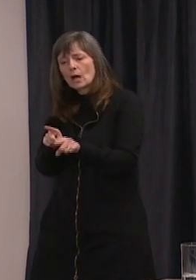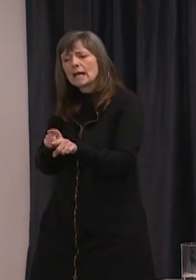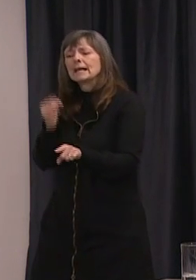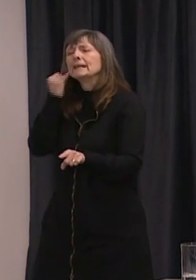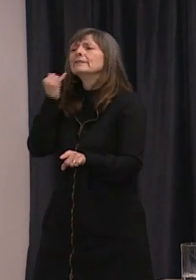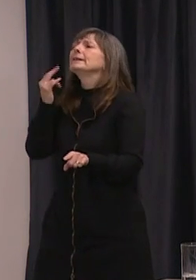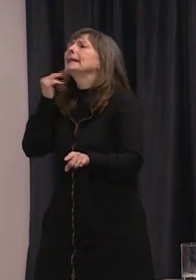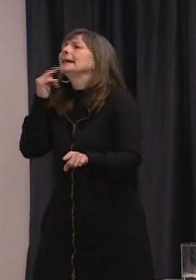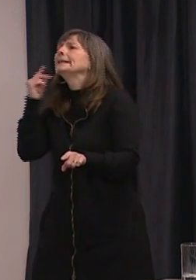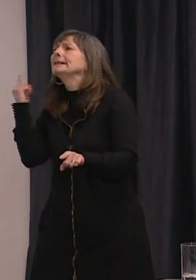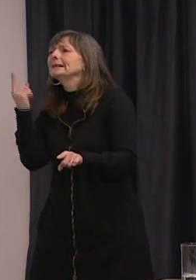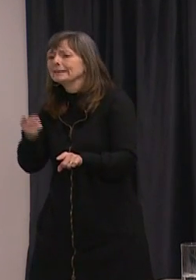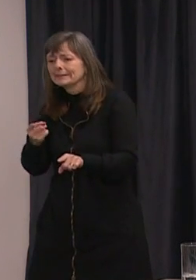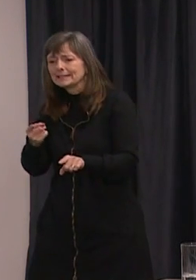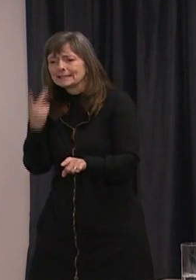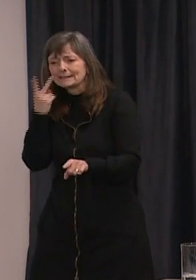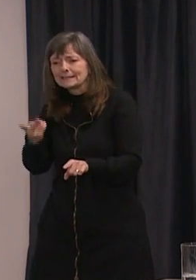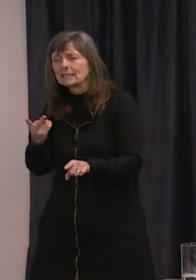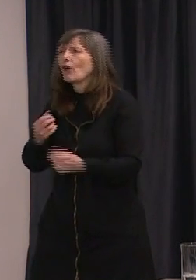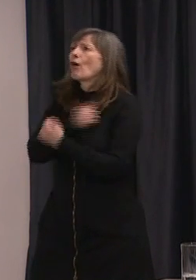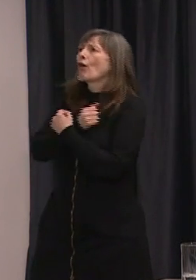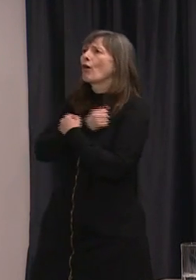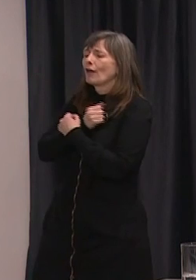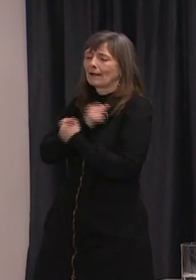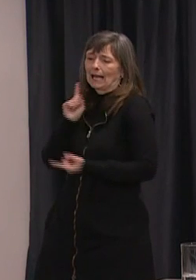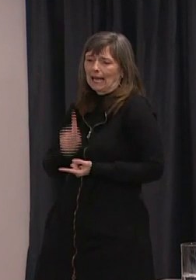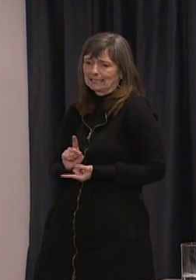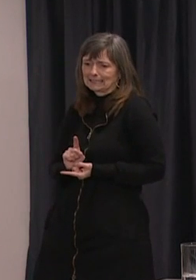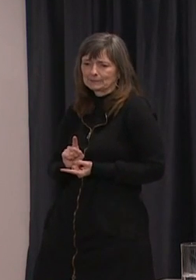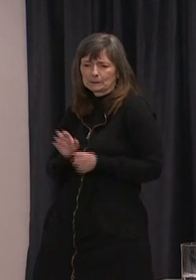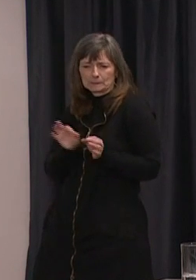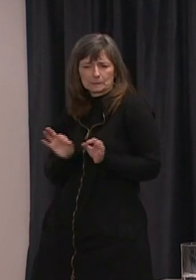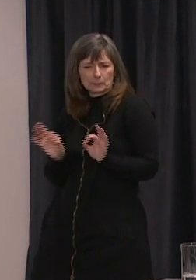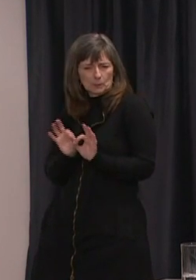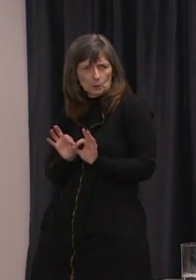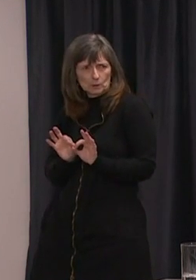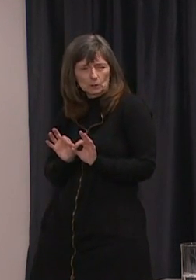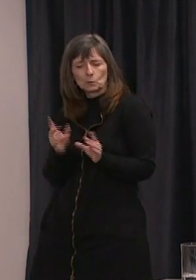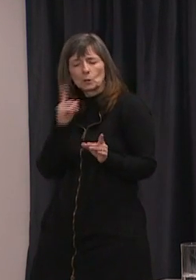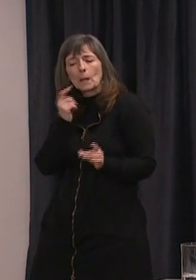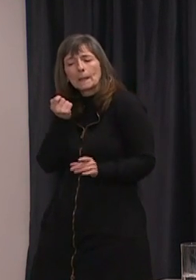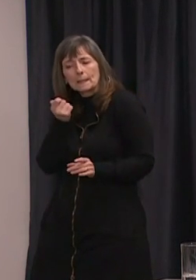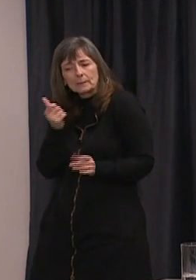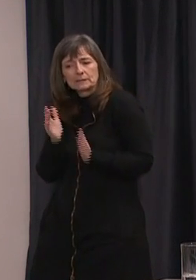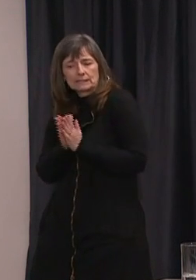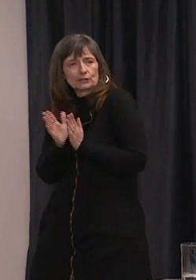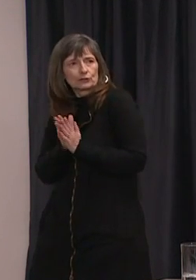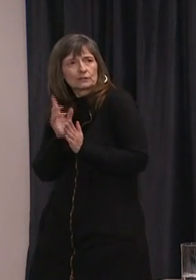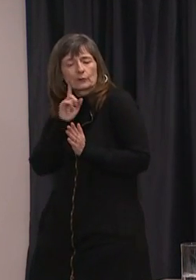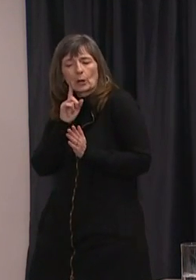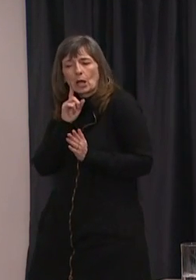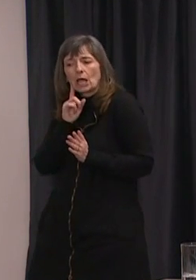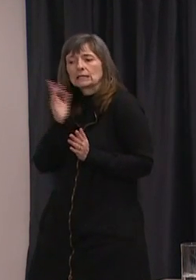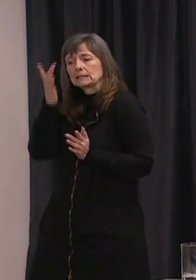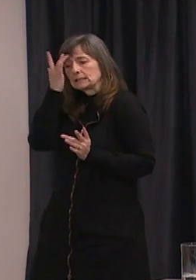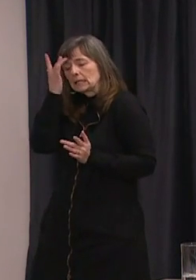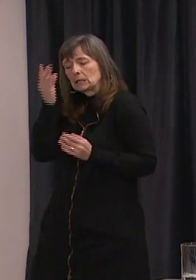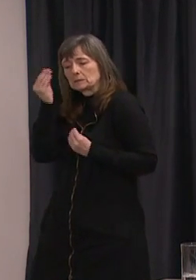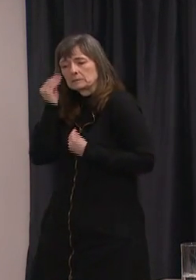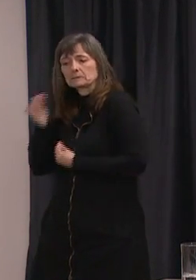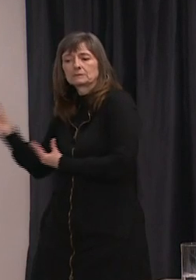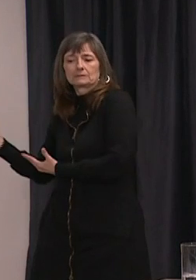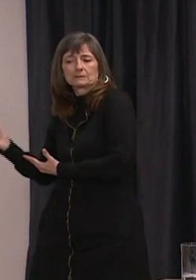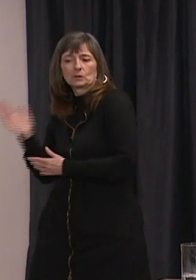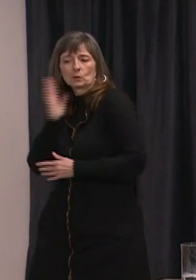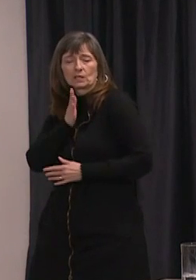granny quite as often as you used to uh because we know there is a risk in terms of transmission and that's going to be